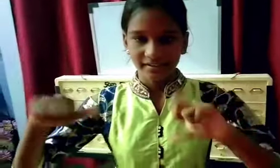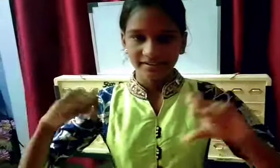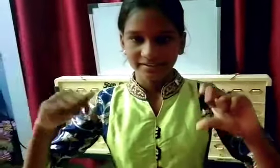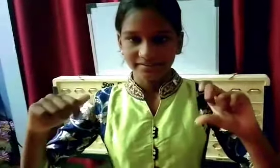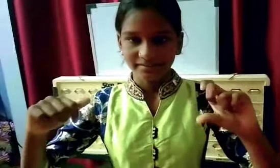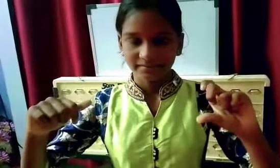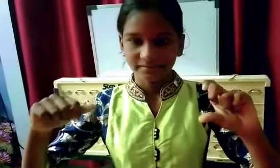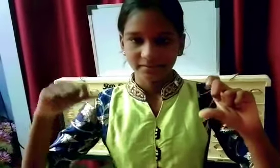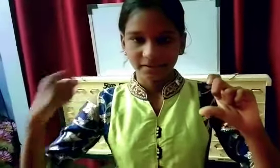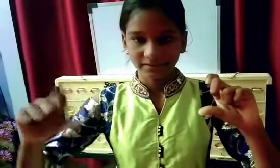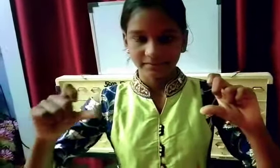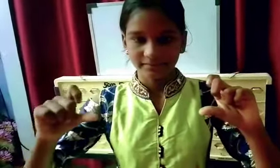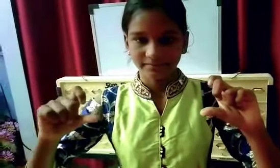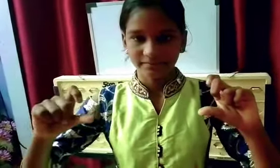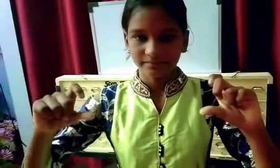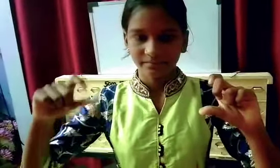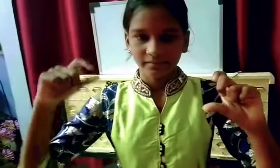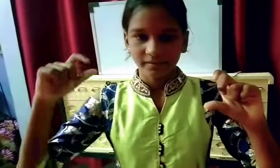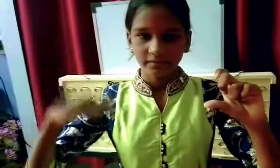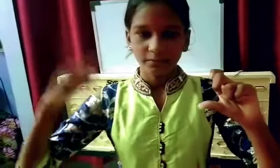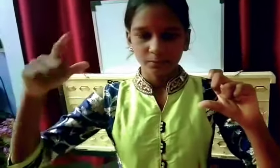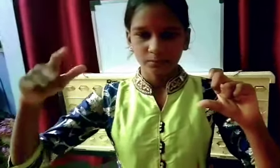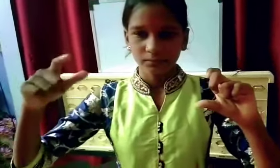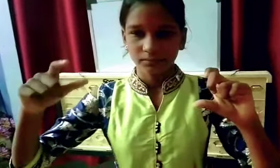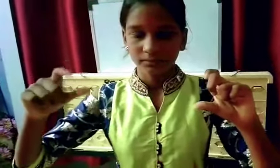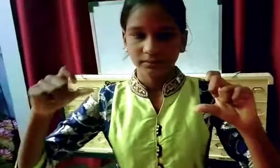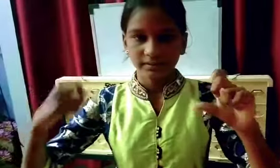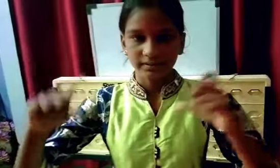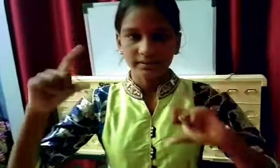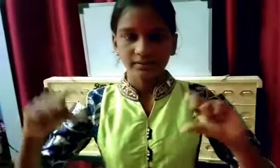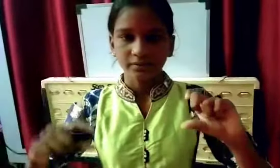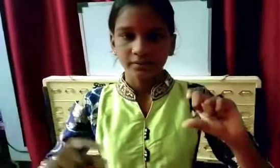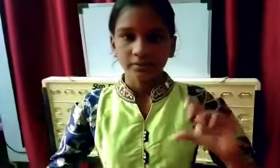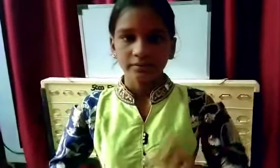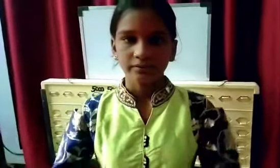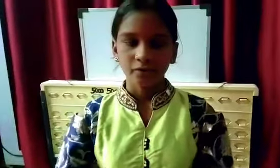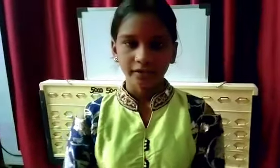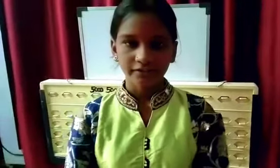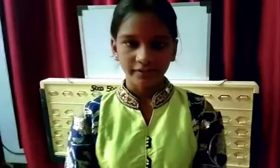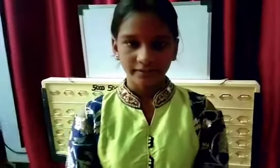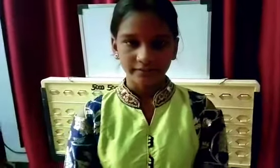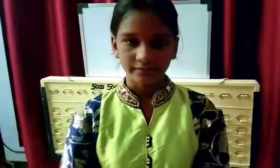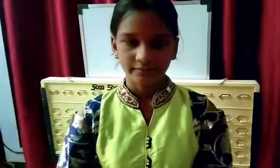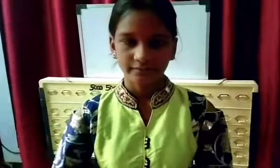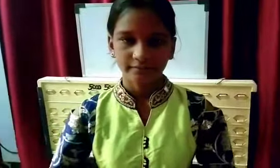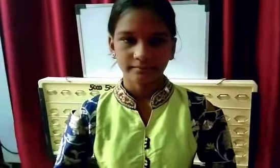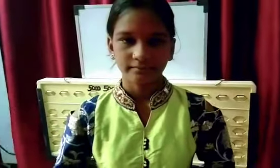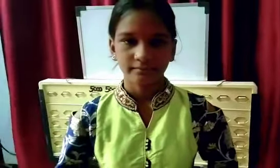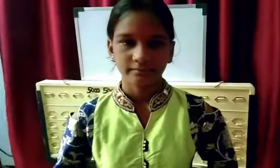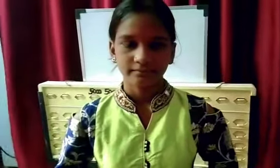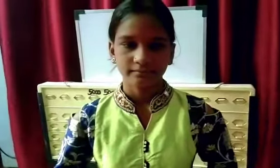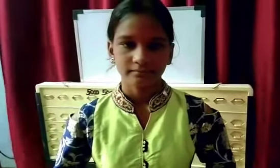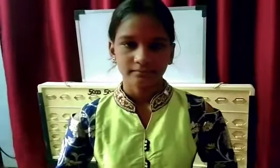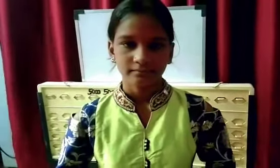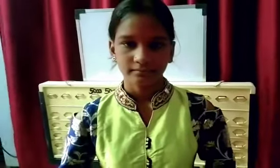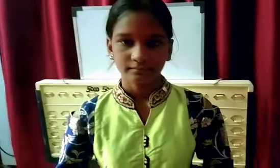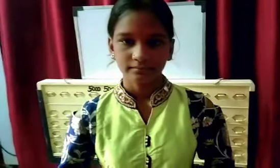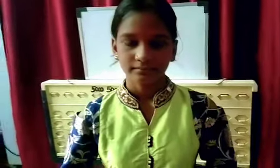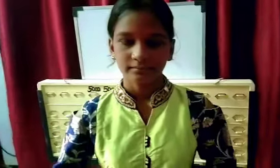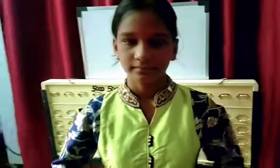1, 4, 6, that is 45 is the right answer, very good. Next